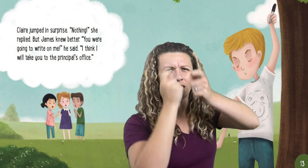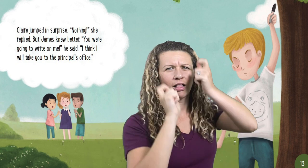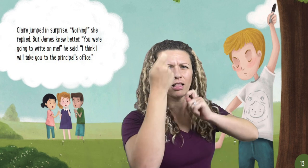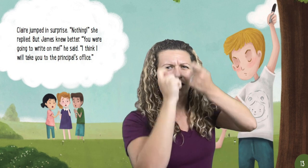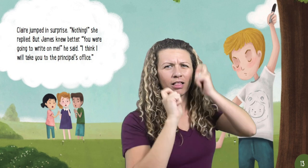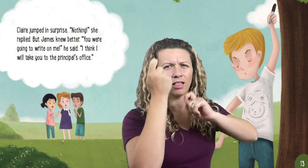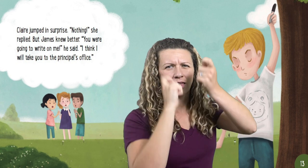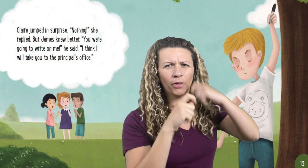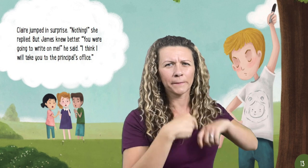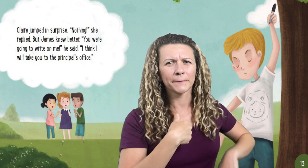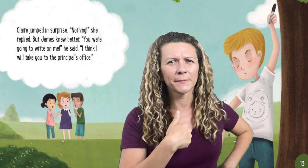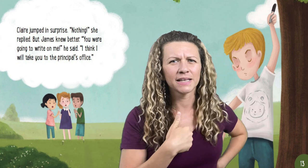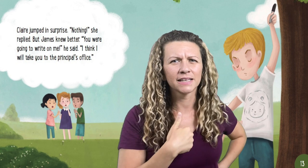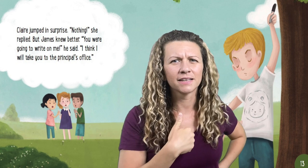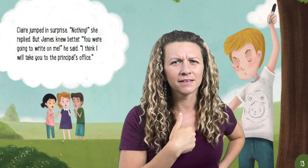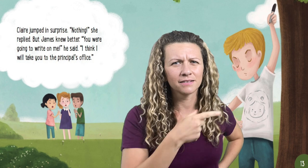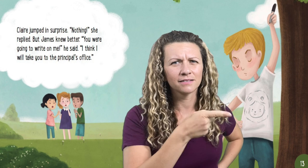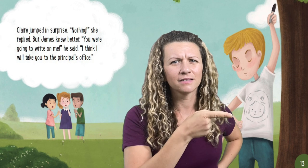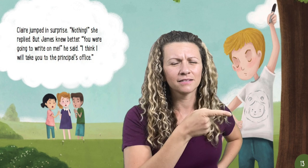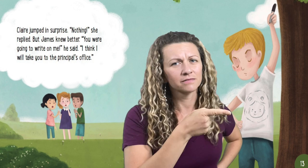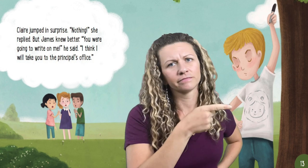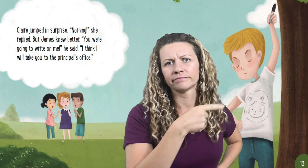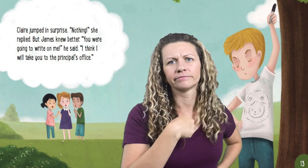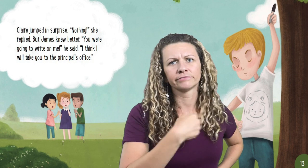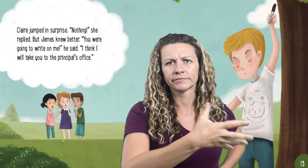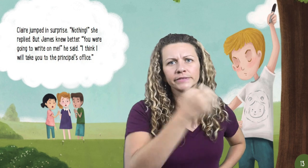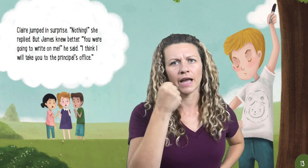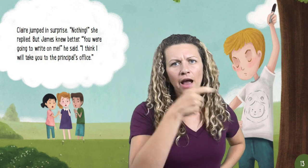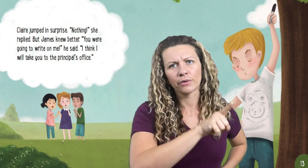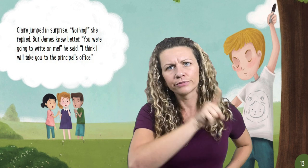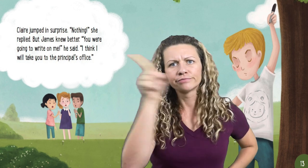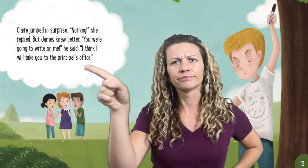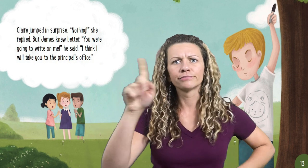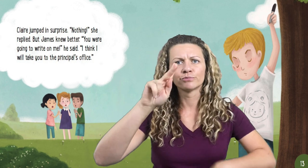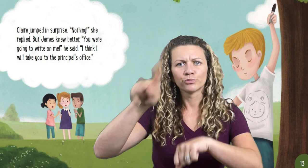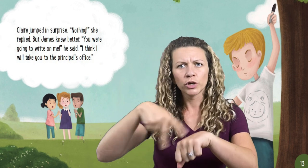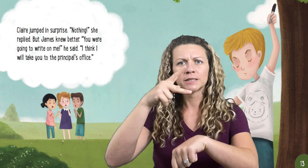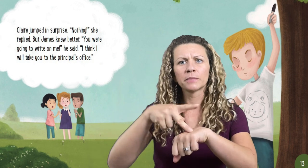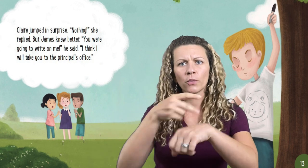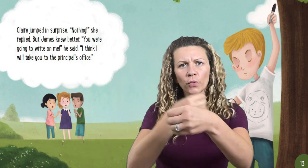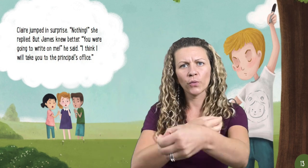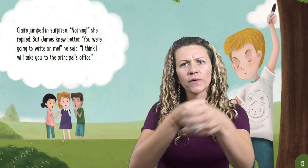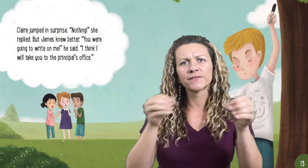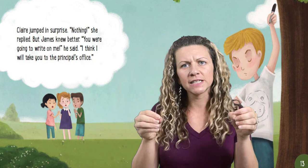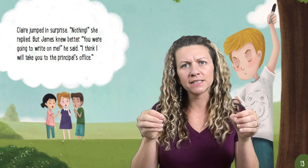You are going to write on me, he said. I think I will take you to the principal's office.